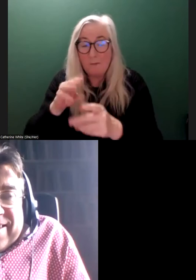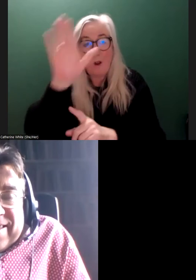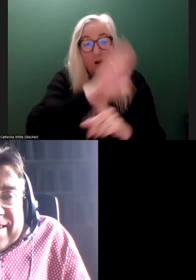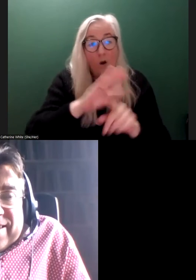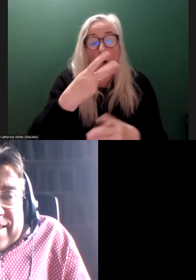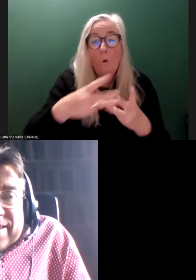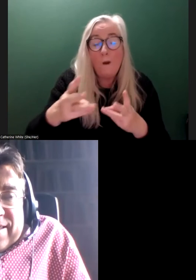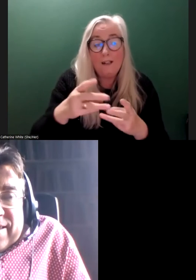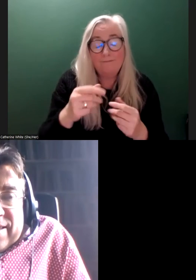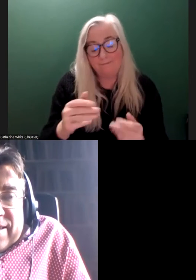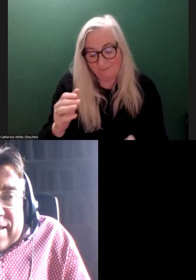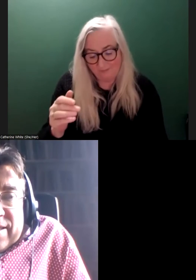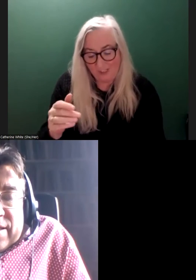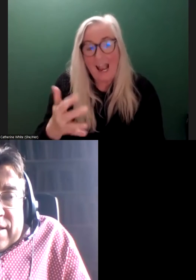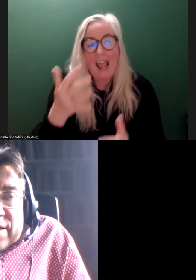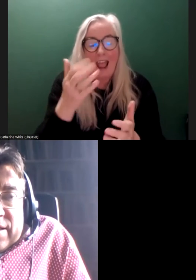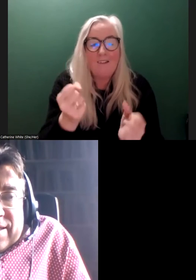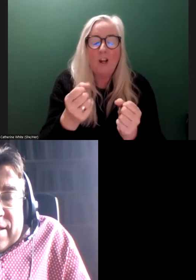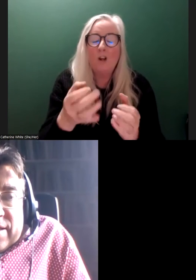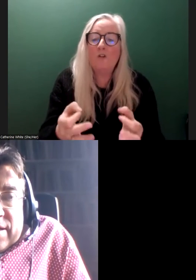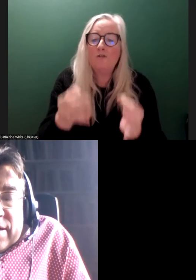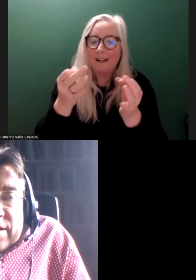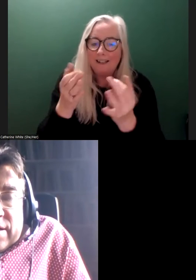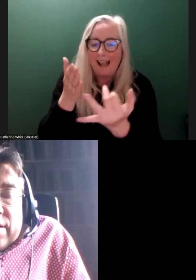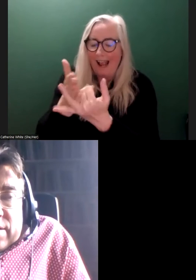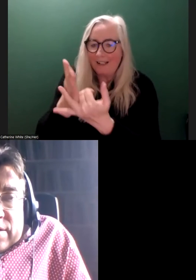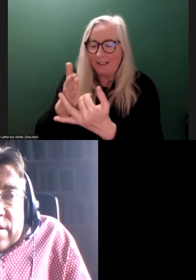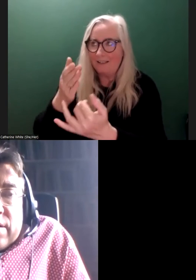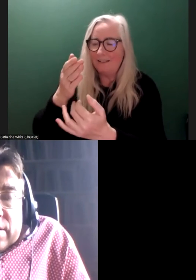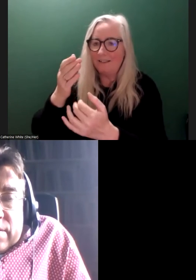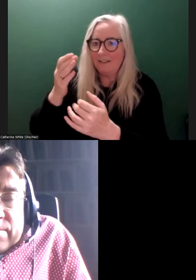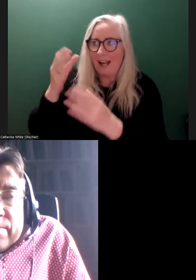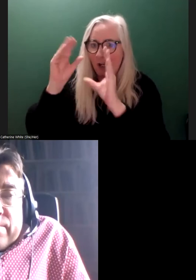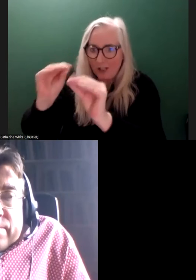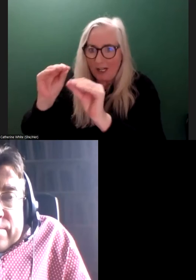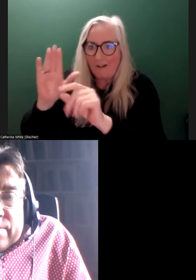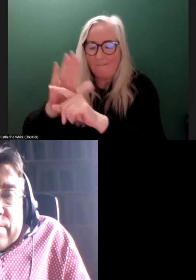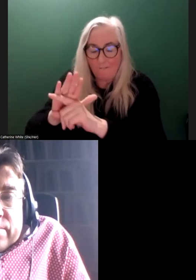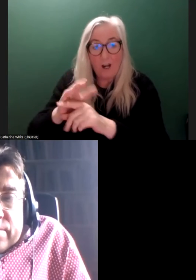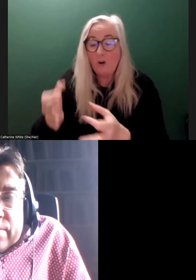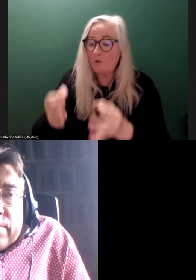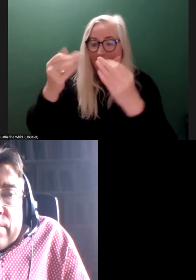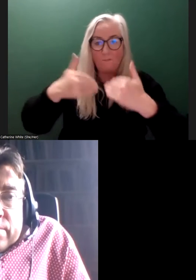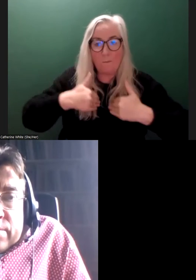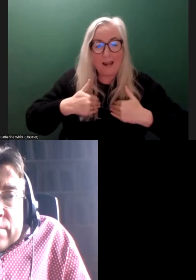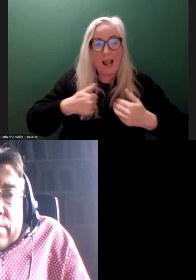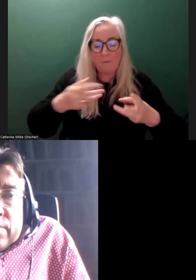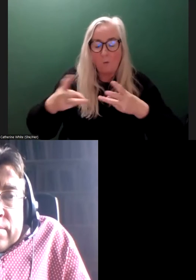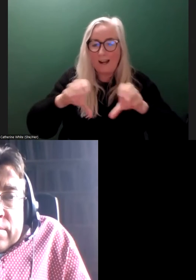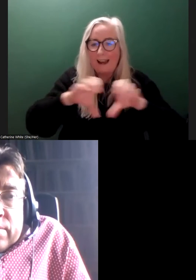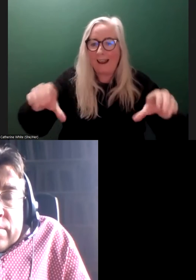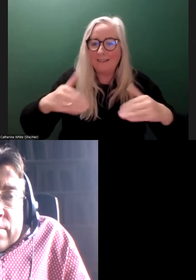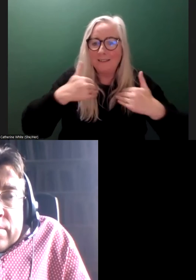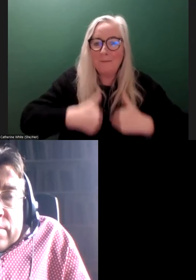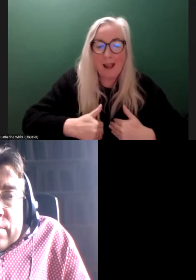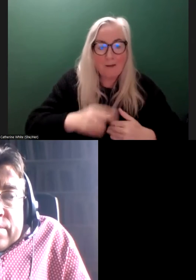to look for it, there's great structures accessing education if you're a disabled person. fantastic. Education has been great for me. I'm a working class lad, but it's been fantastic